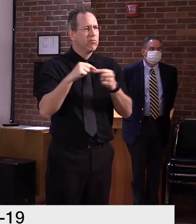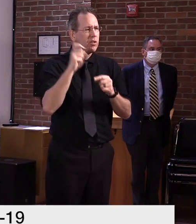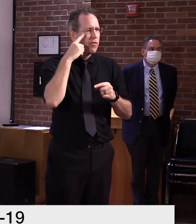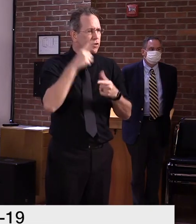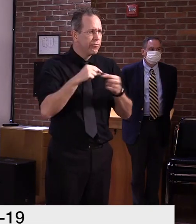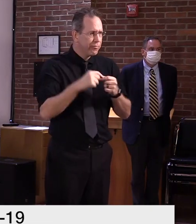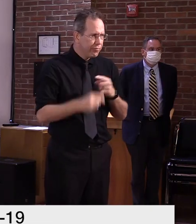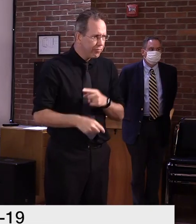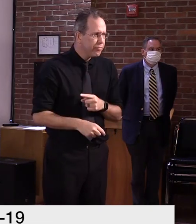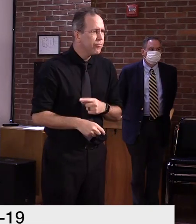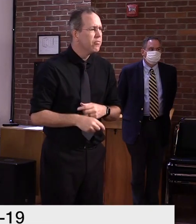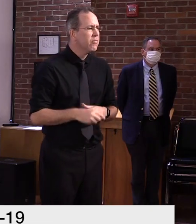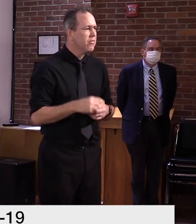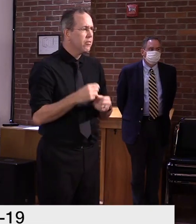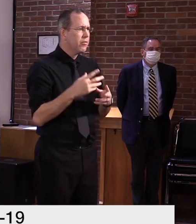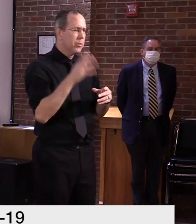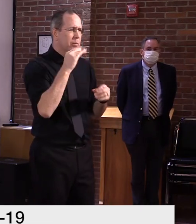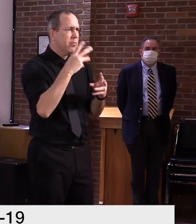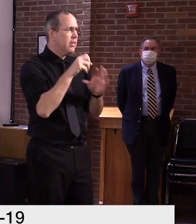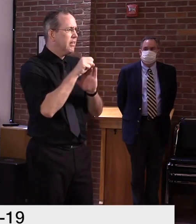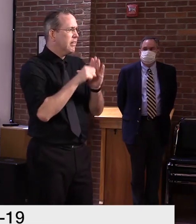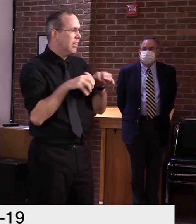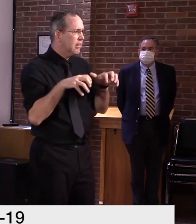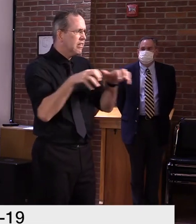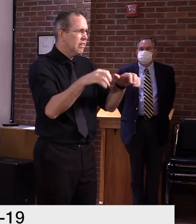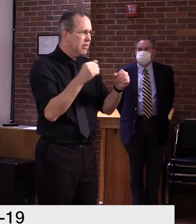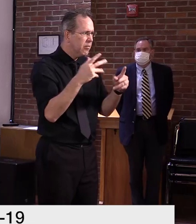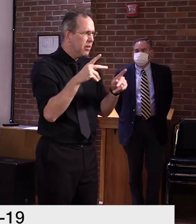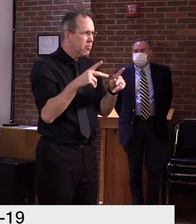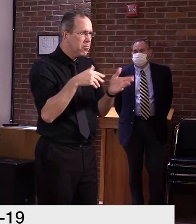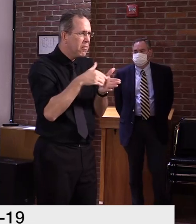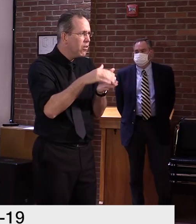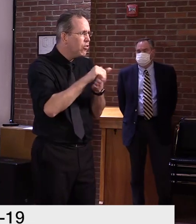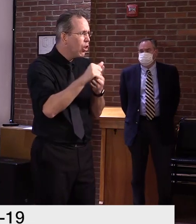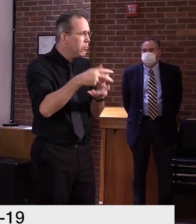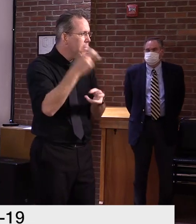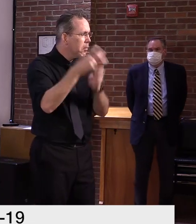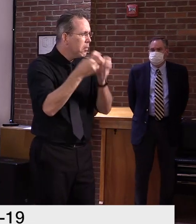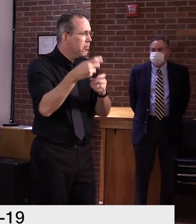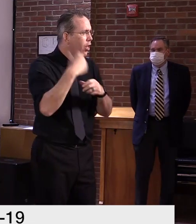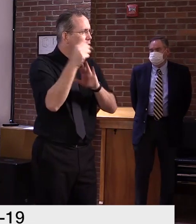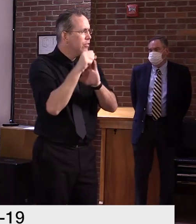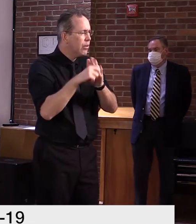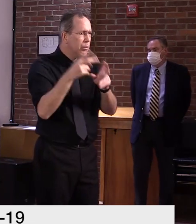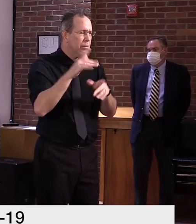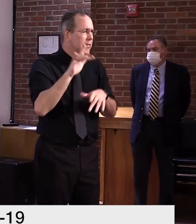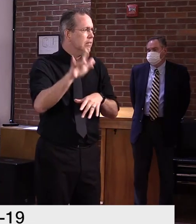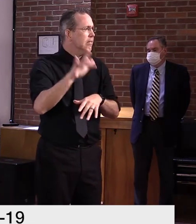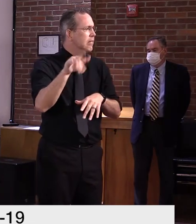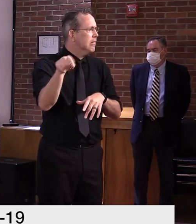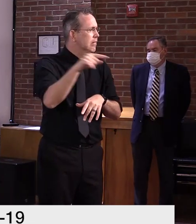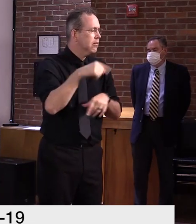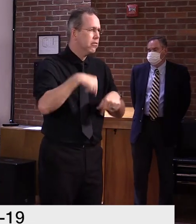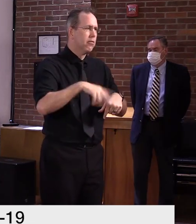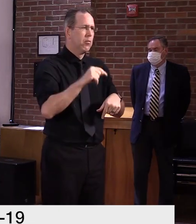or hundreds of millions of dollars. We're not there. We're not anywhere close to that. Okay. Okay.